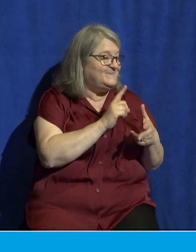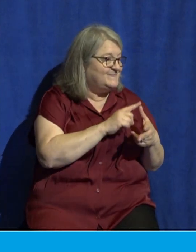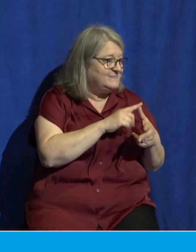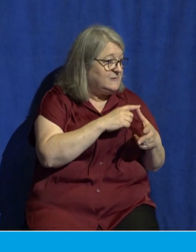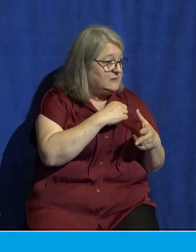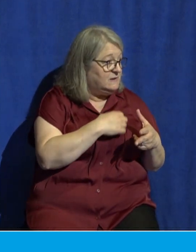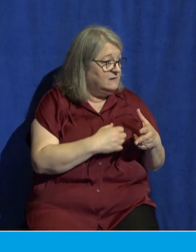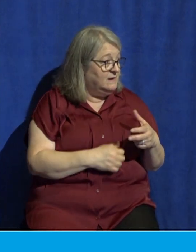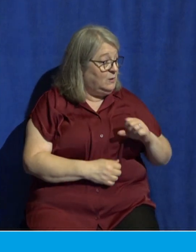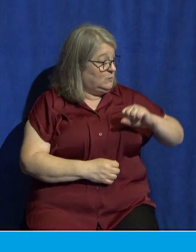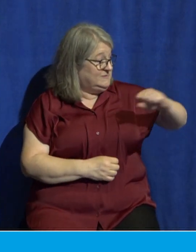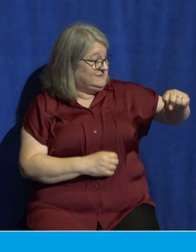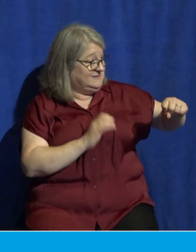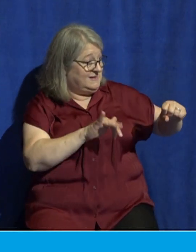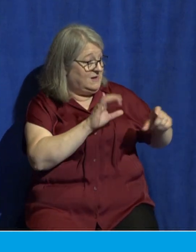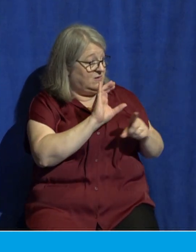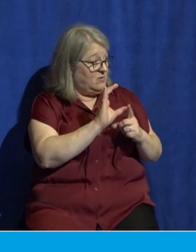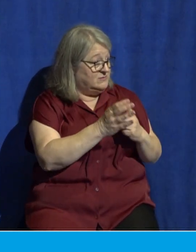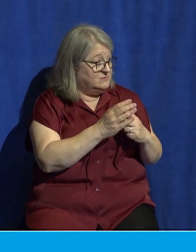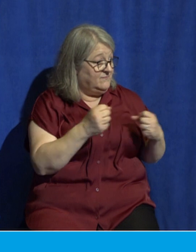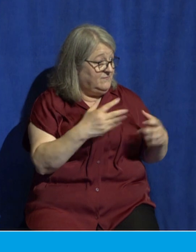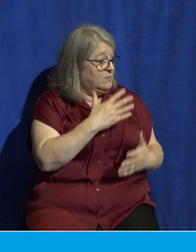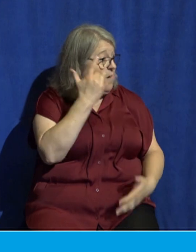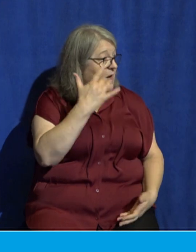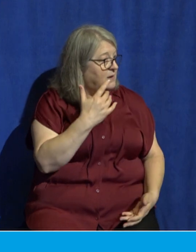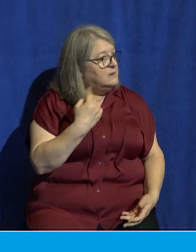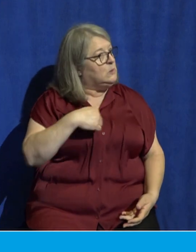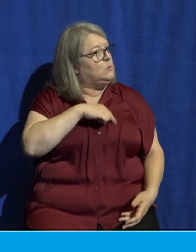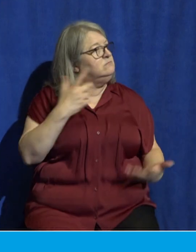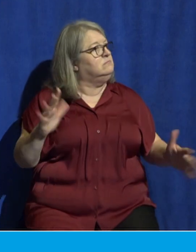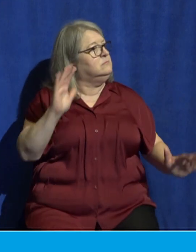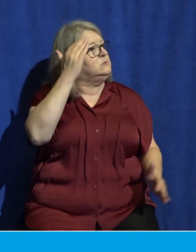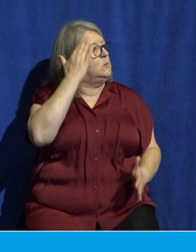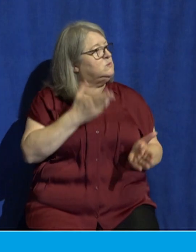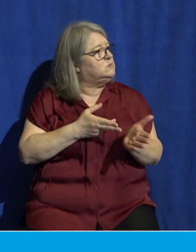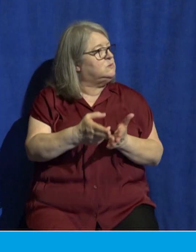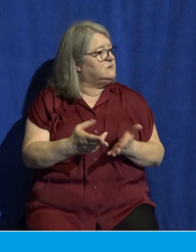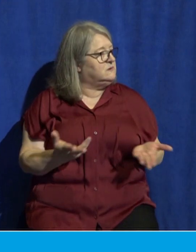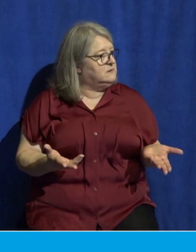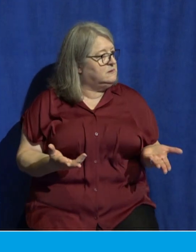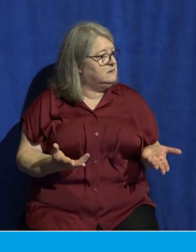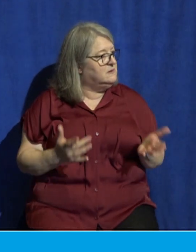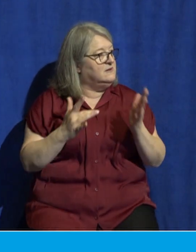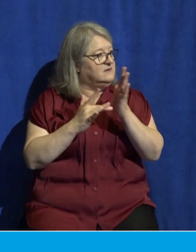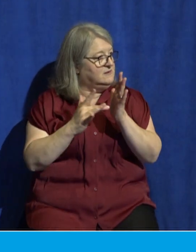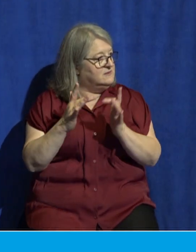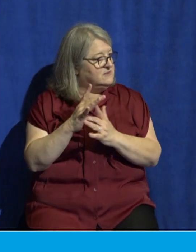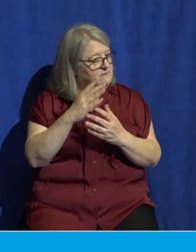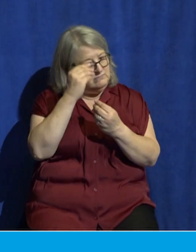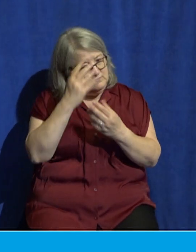the culture of fear because we know the truth we know the truth Jesus says this to his disciples verse 5